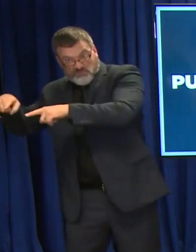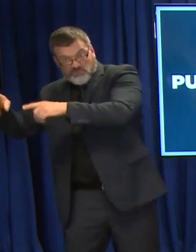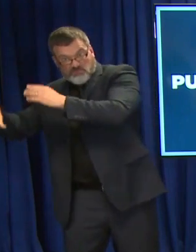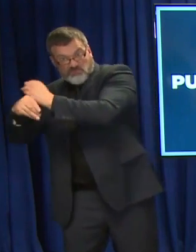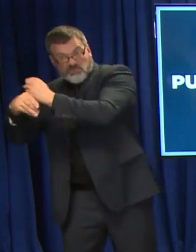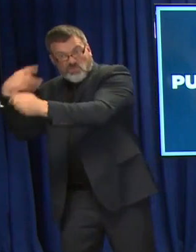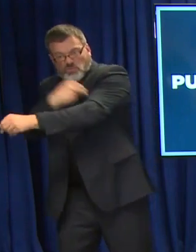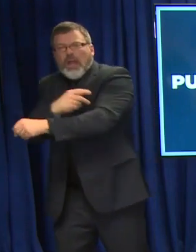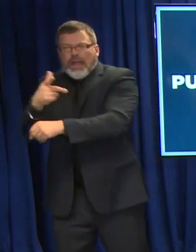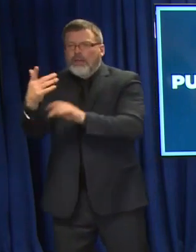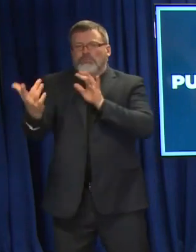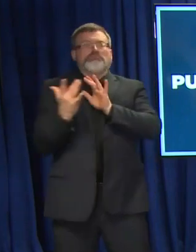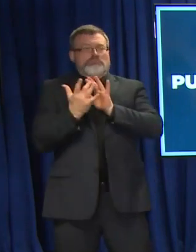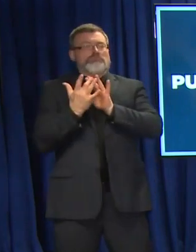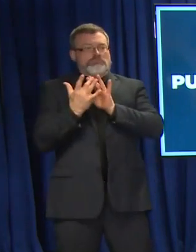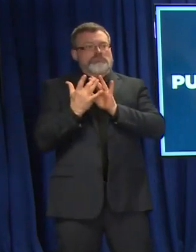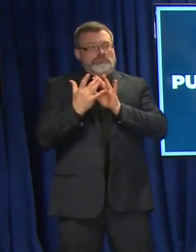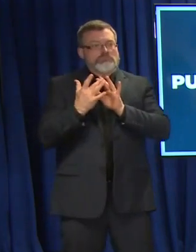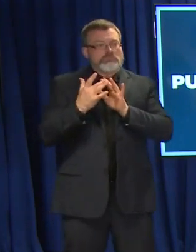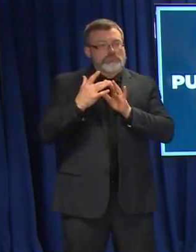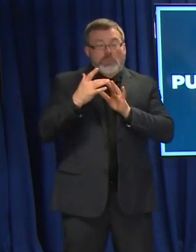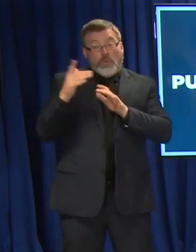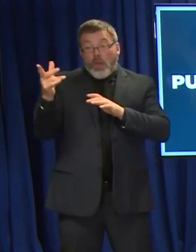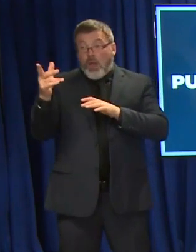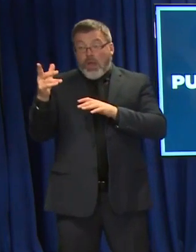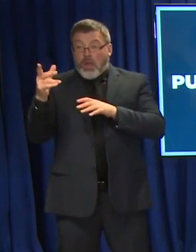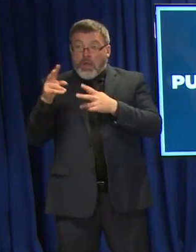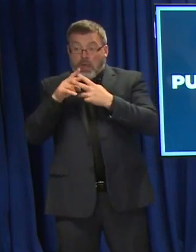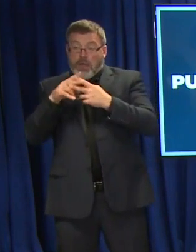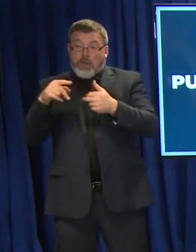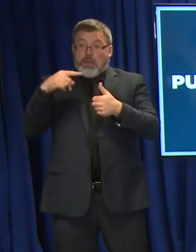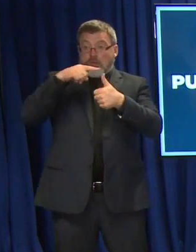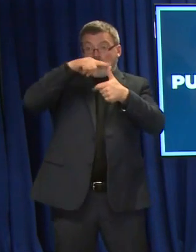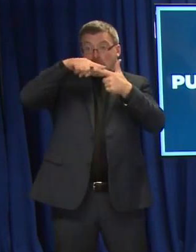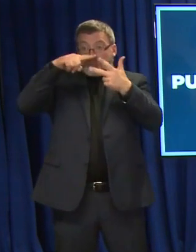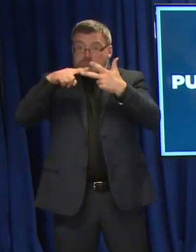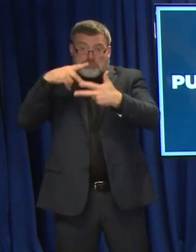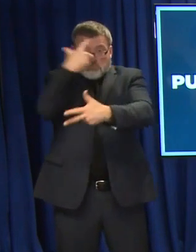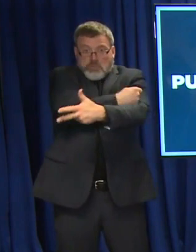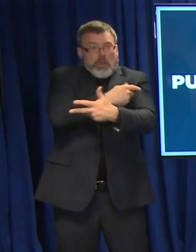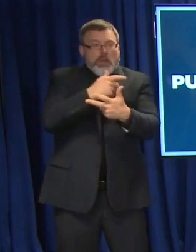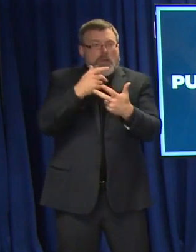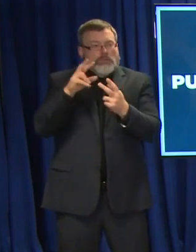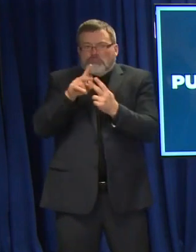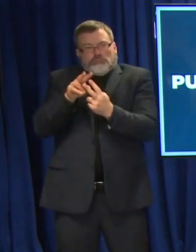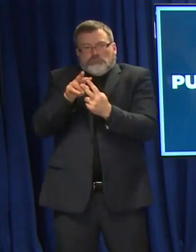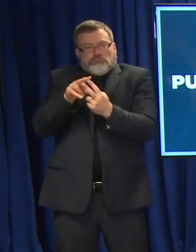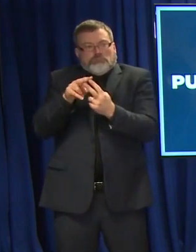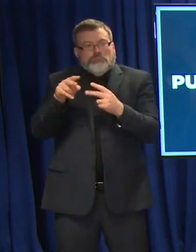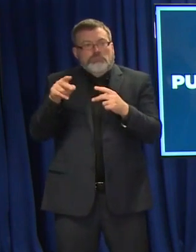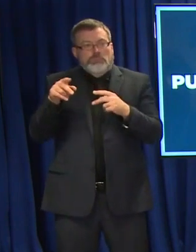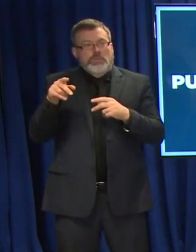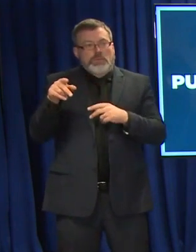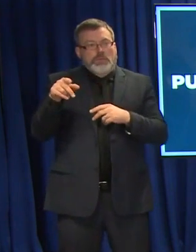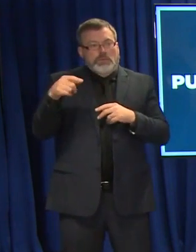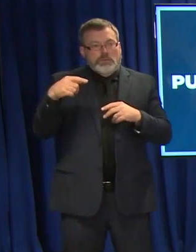to start vaccinating again. This is going to be through our on-site contract with on-site medical.